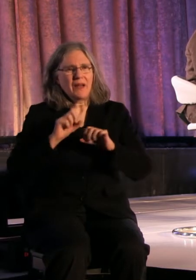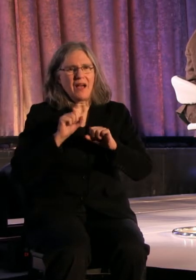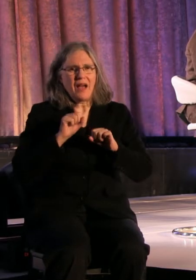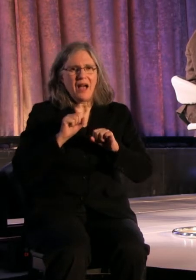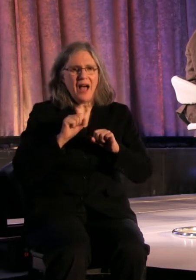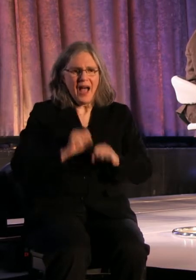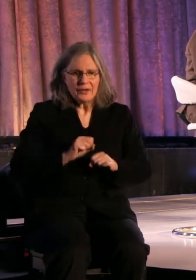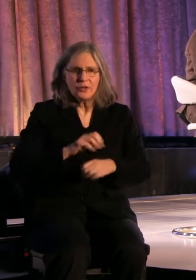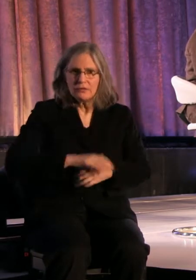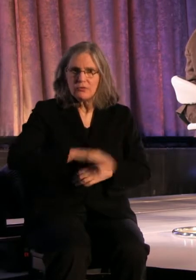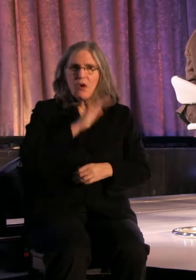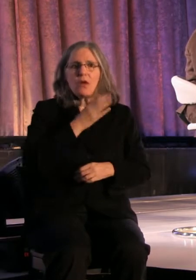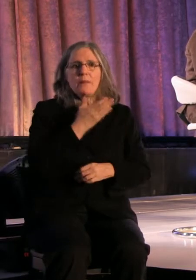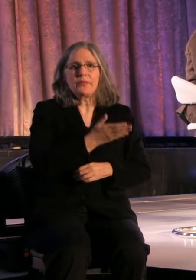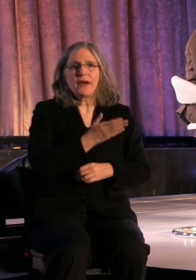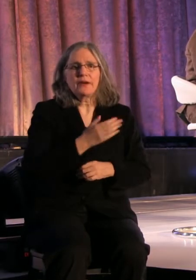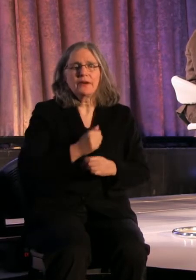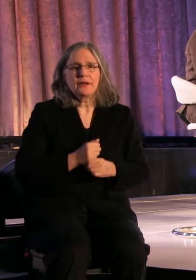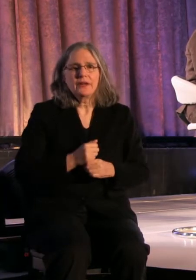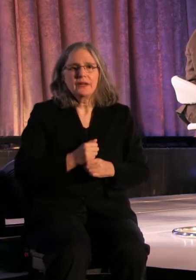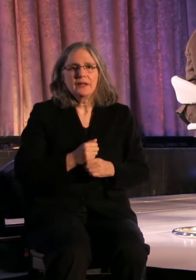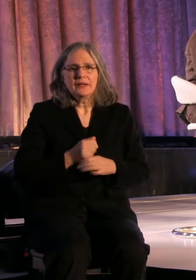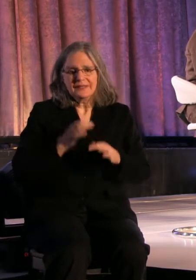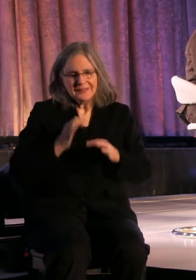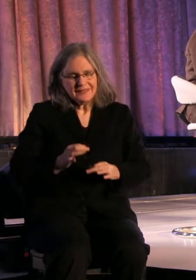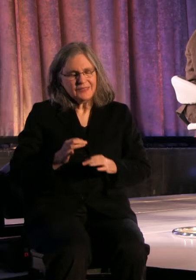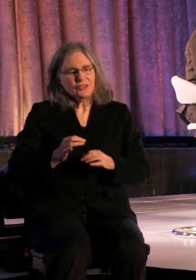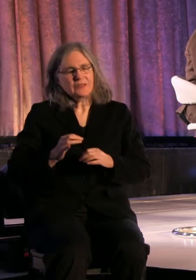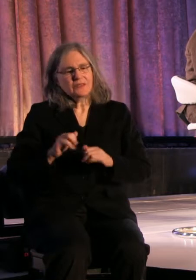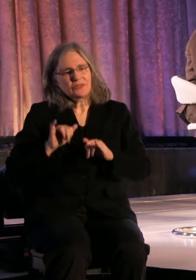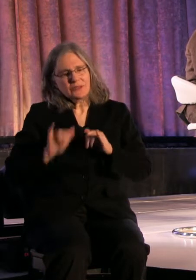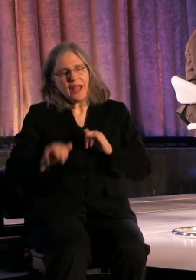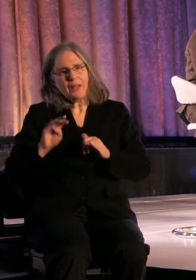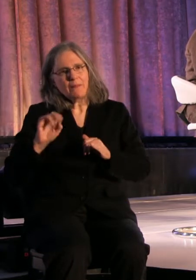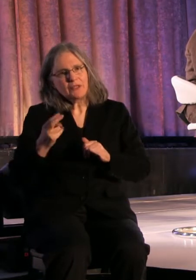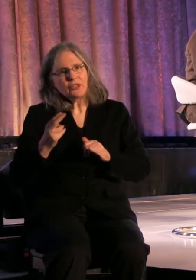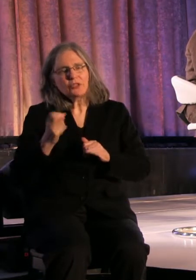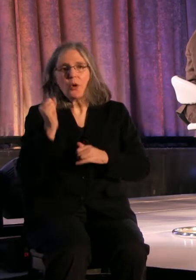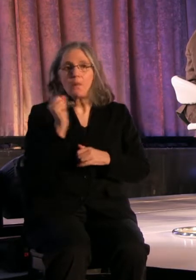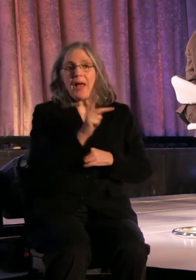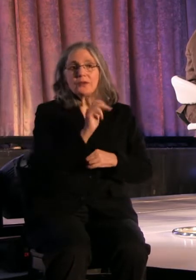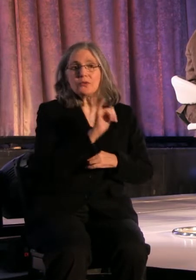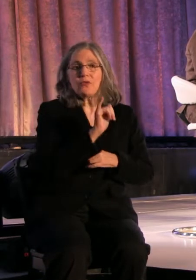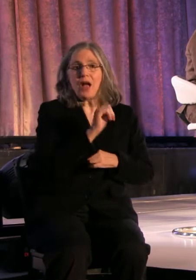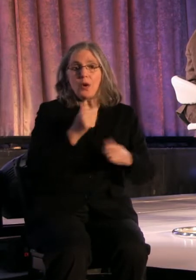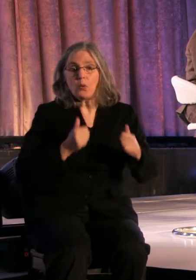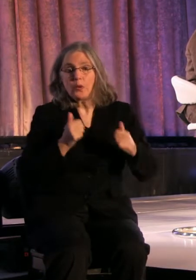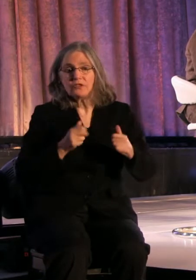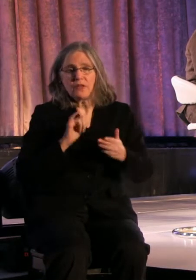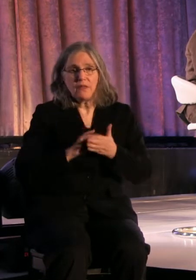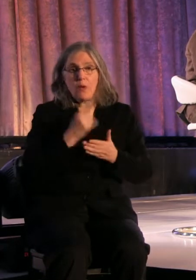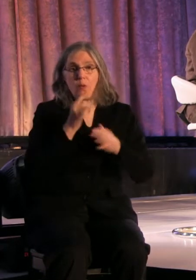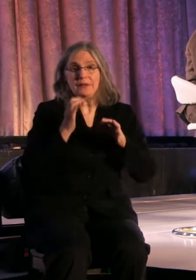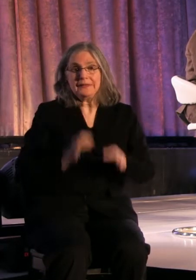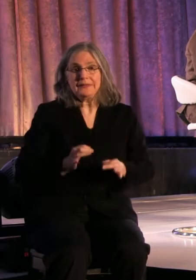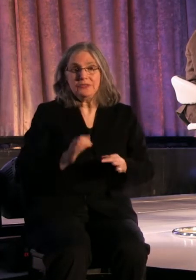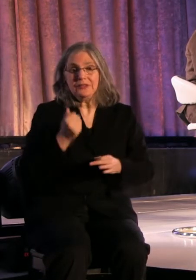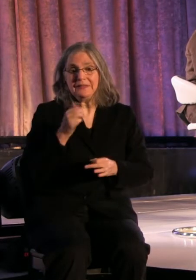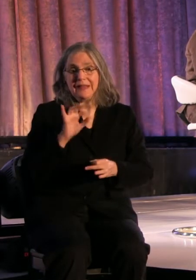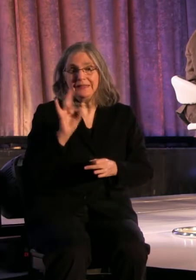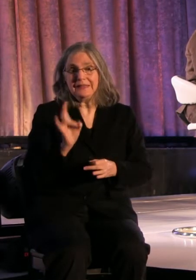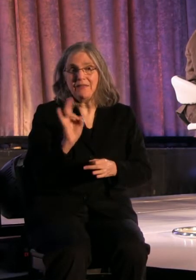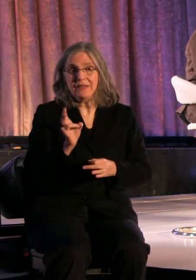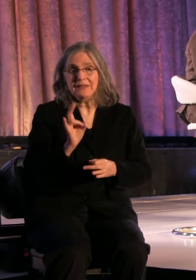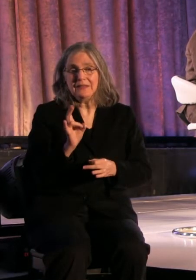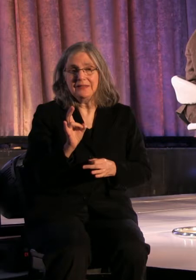the decision to stay in Michigan versus go back to Iraq was just that one decision in the 70s that could have